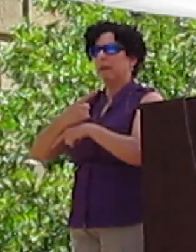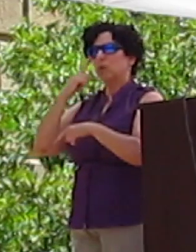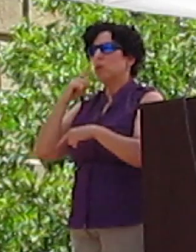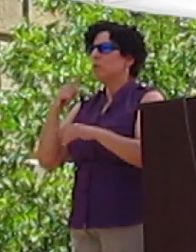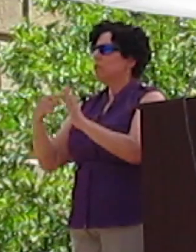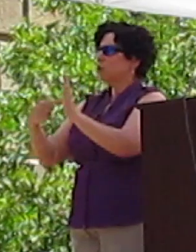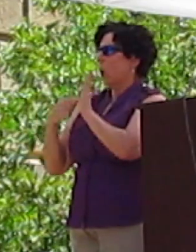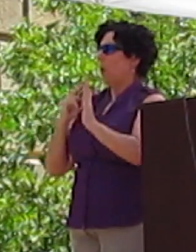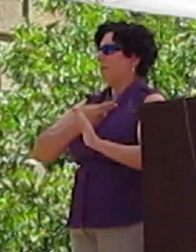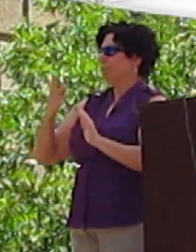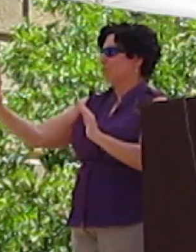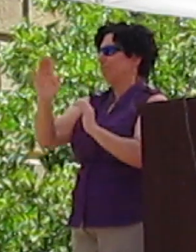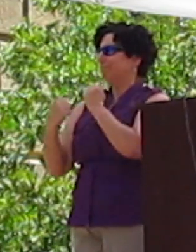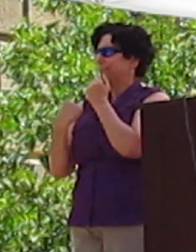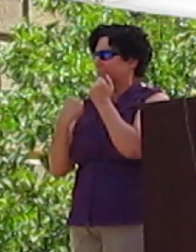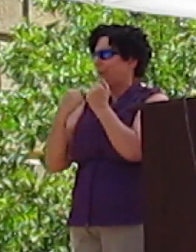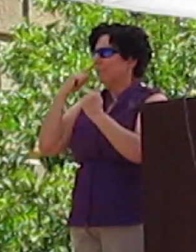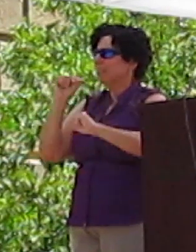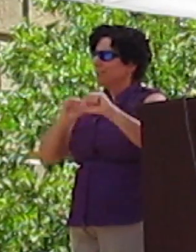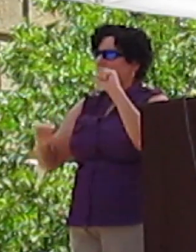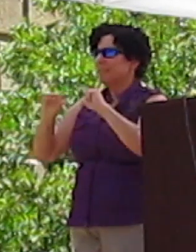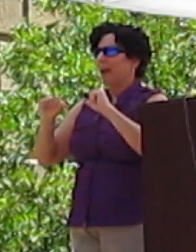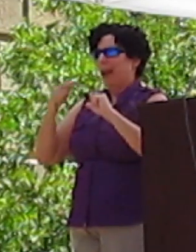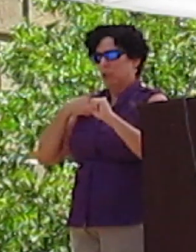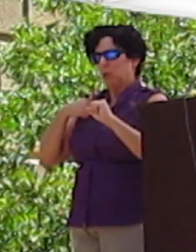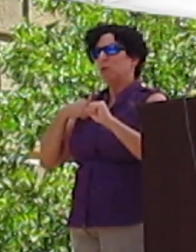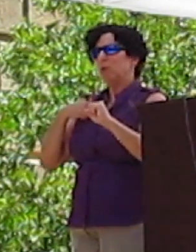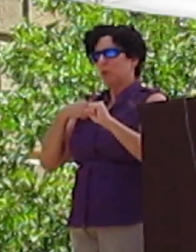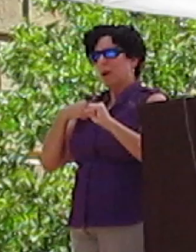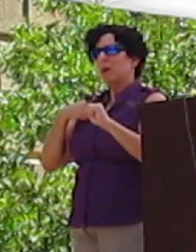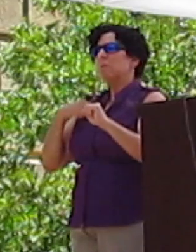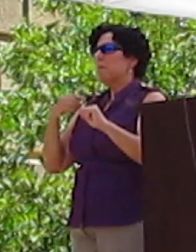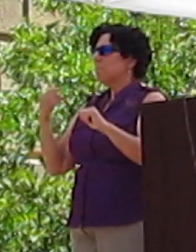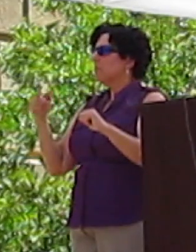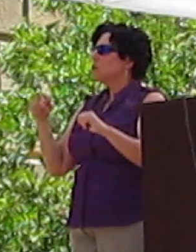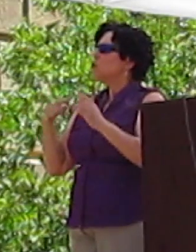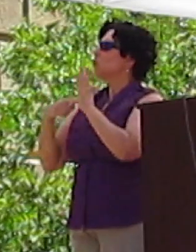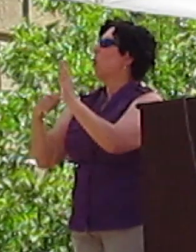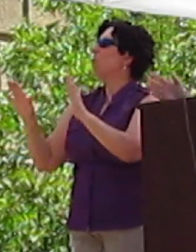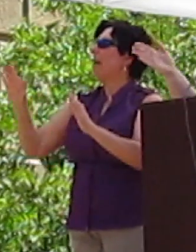showing your support for science, and to raise your voice saying that science is valuable.